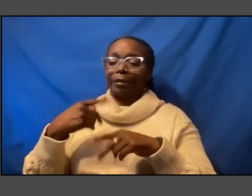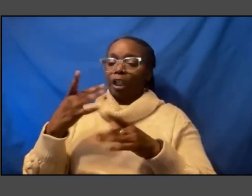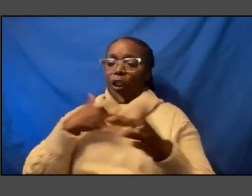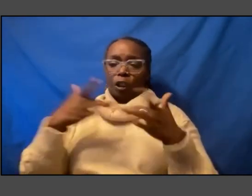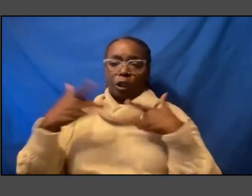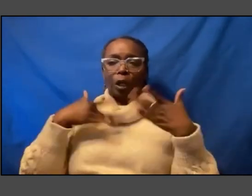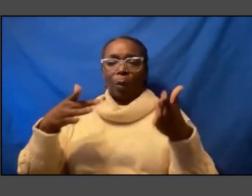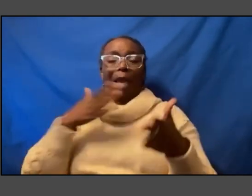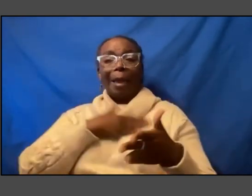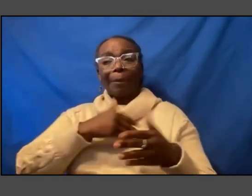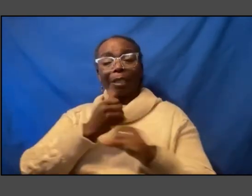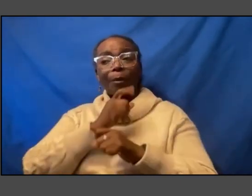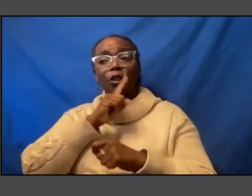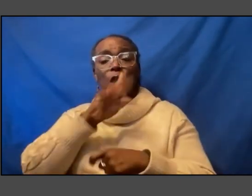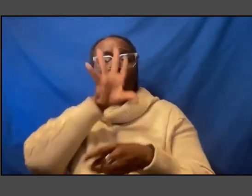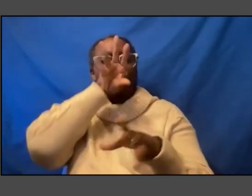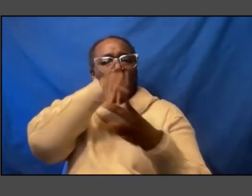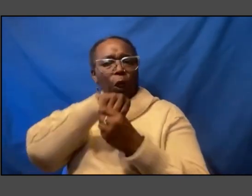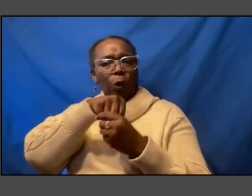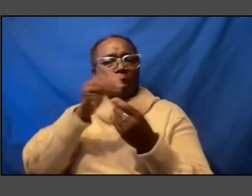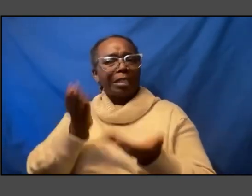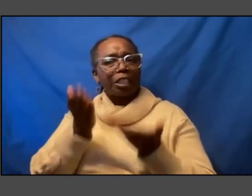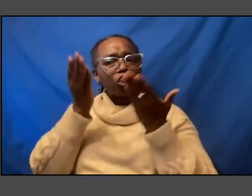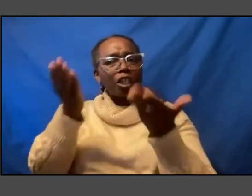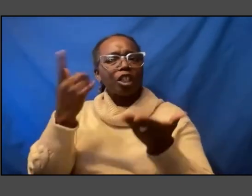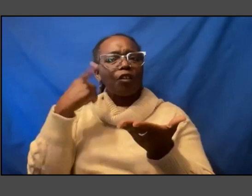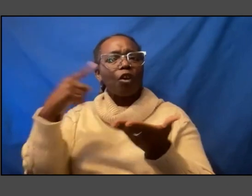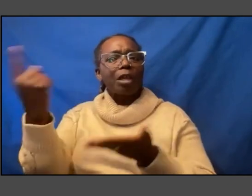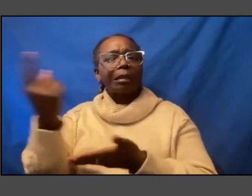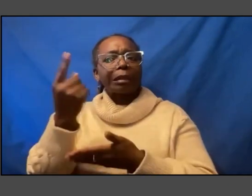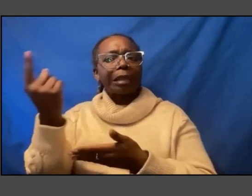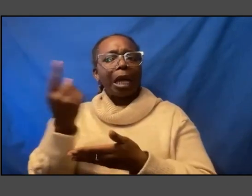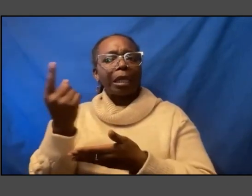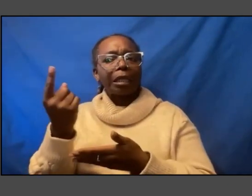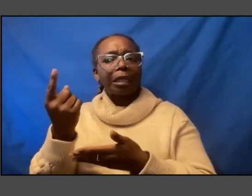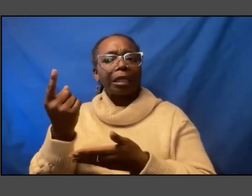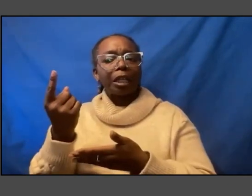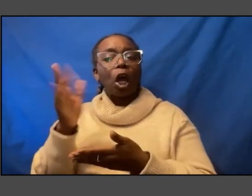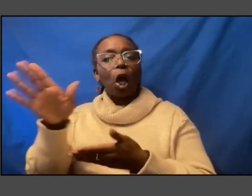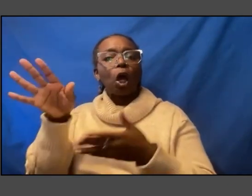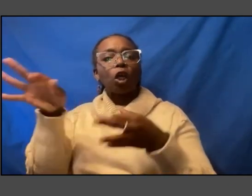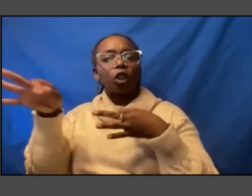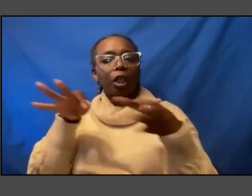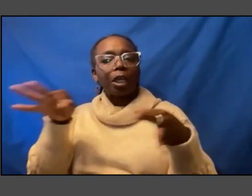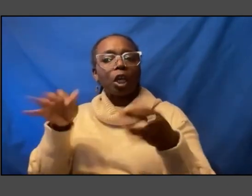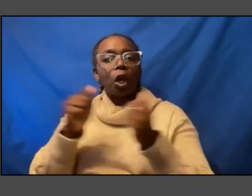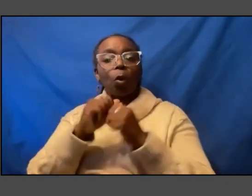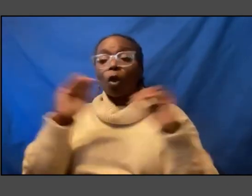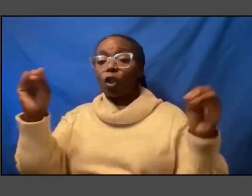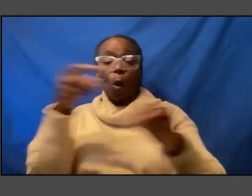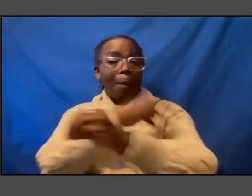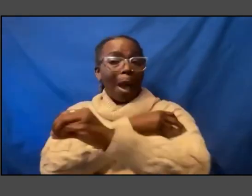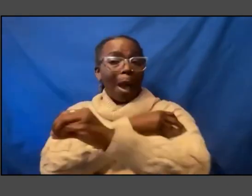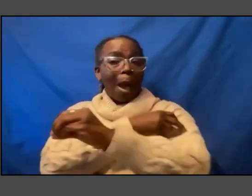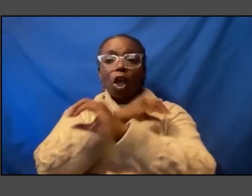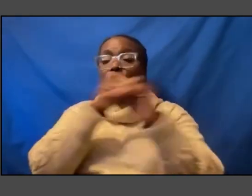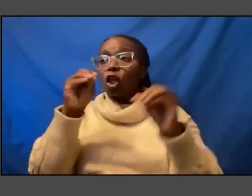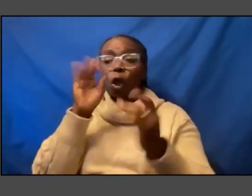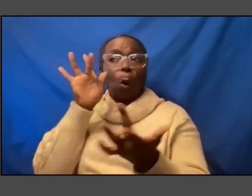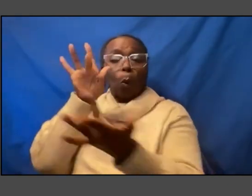include suggestions for someone her description with no power and no reach but with a strong will